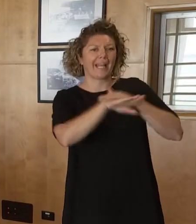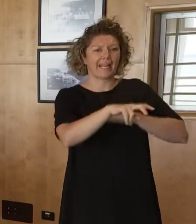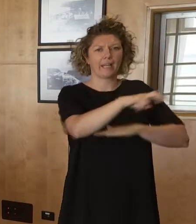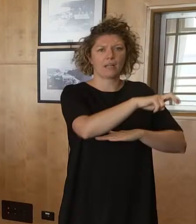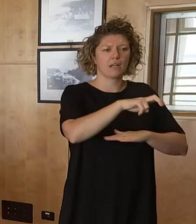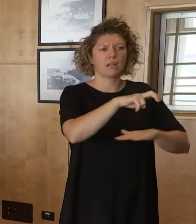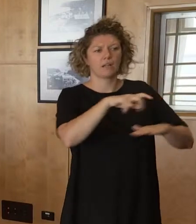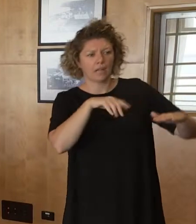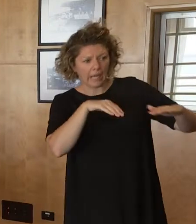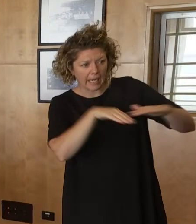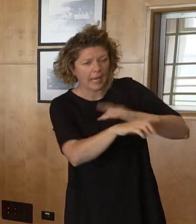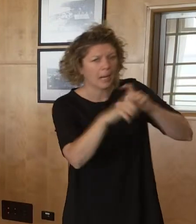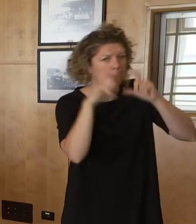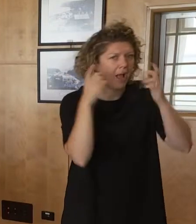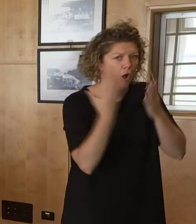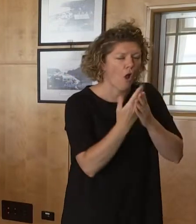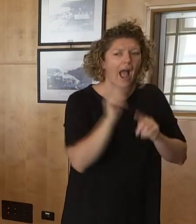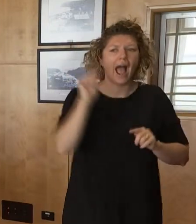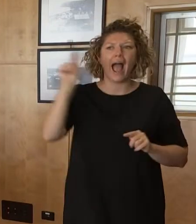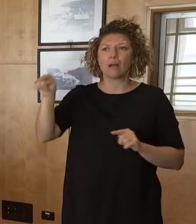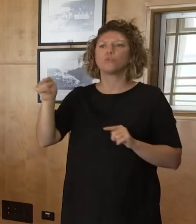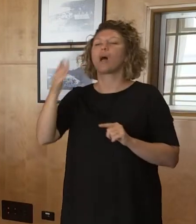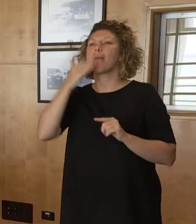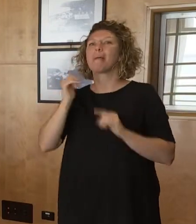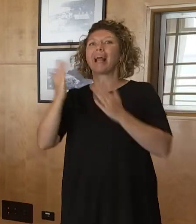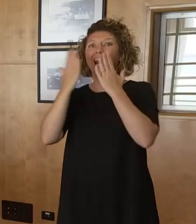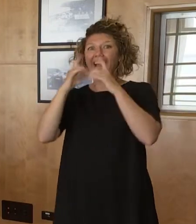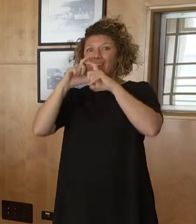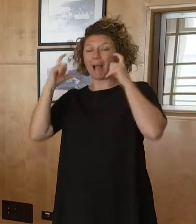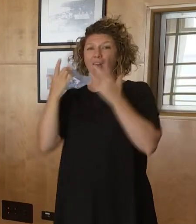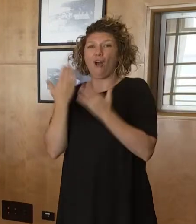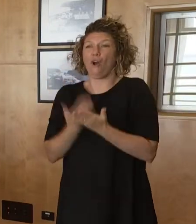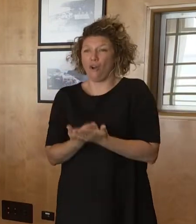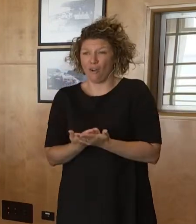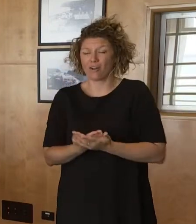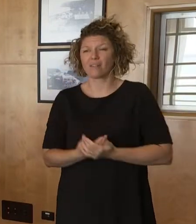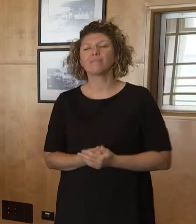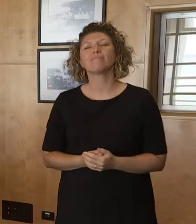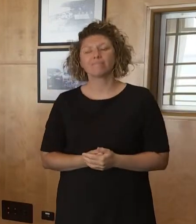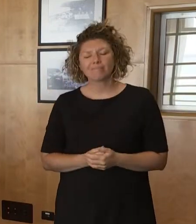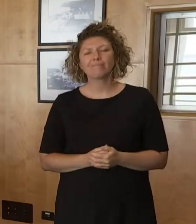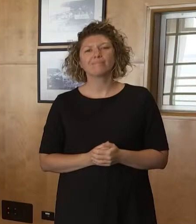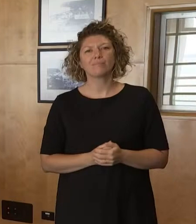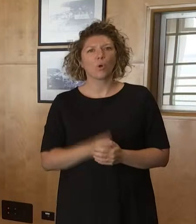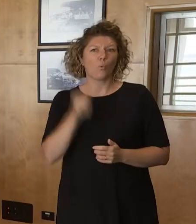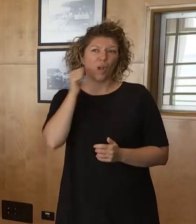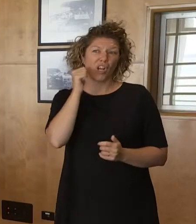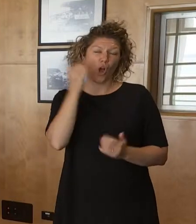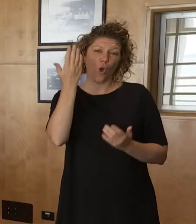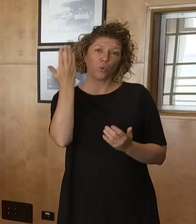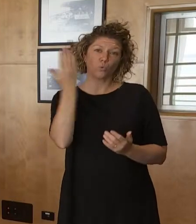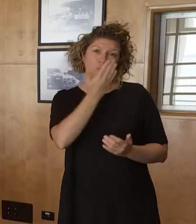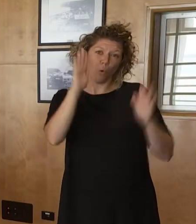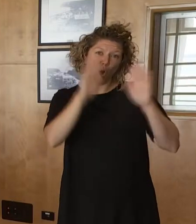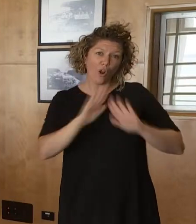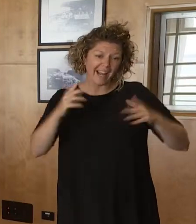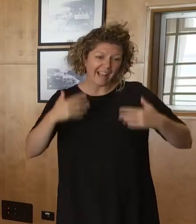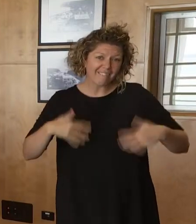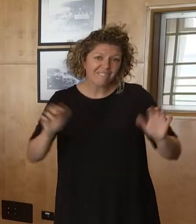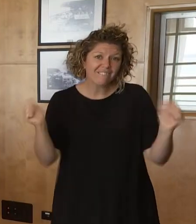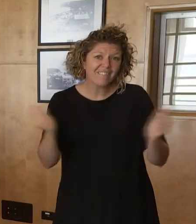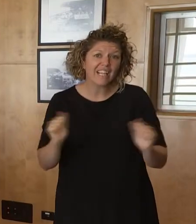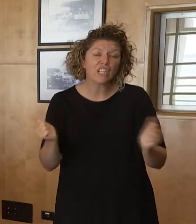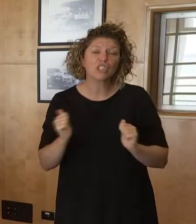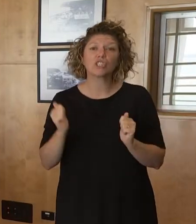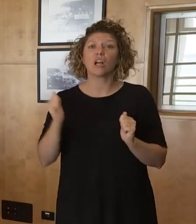as we predicted an increase in case numbers with the conclusion of the school holidays and people returning to the Territory. The